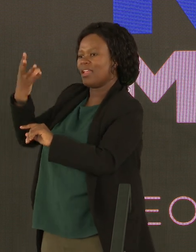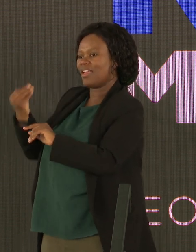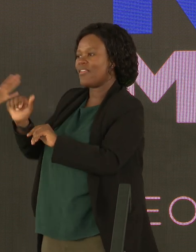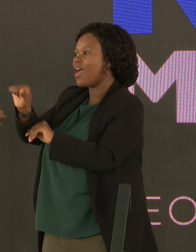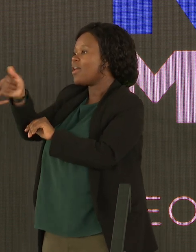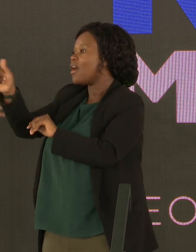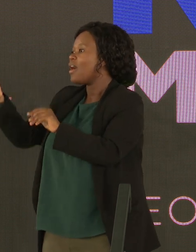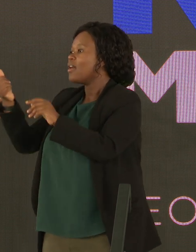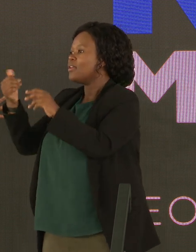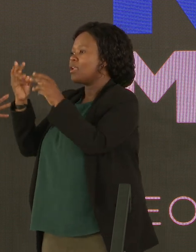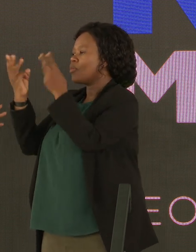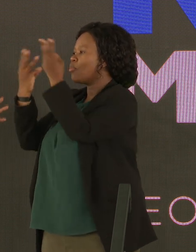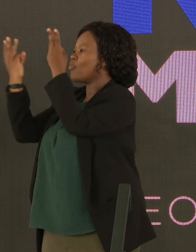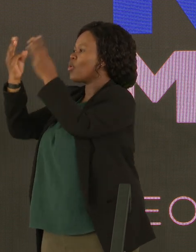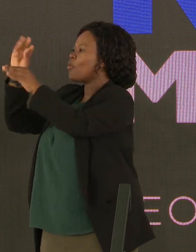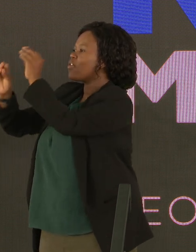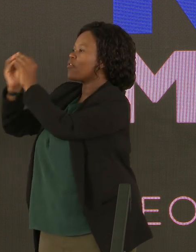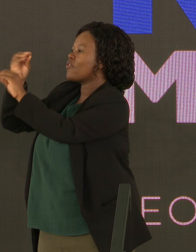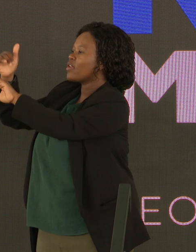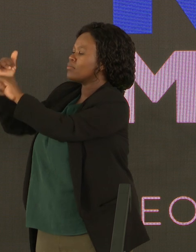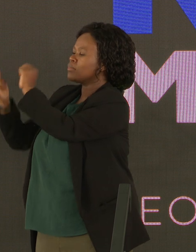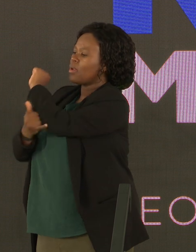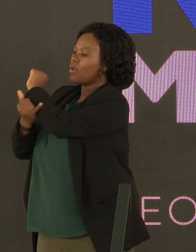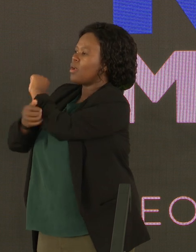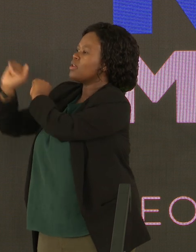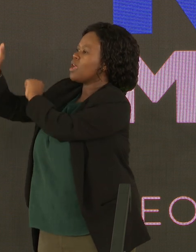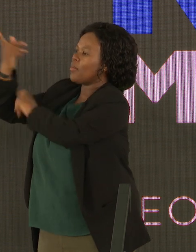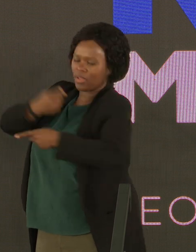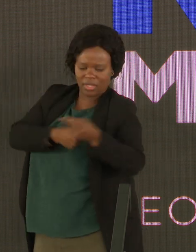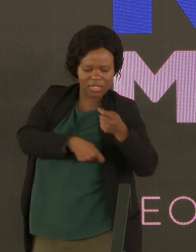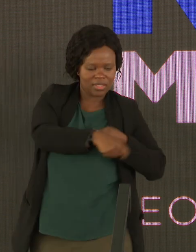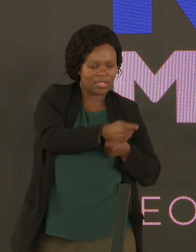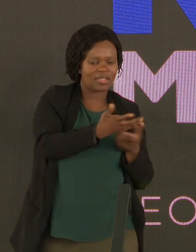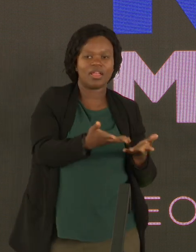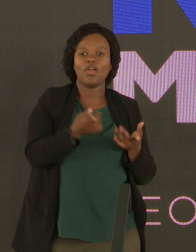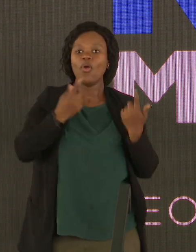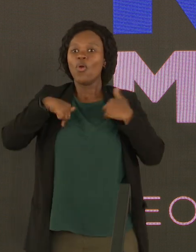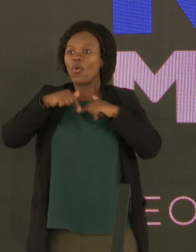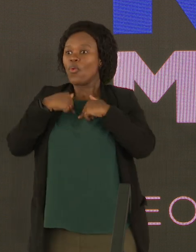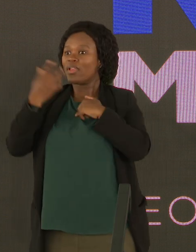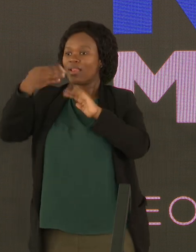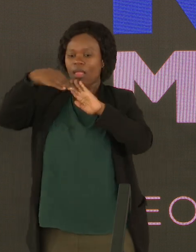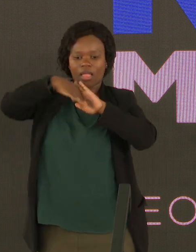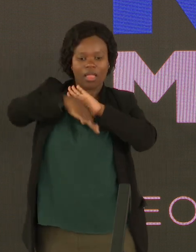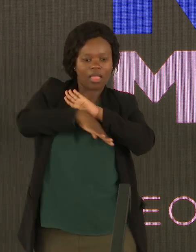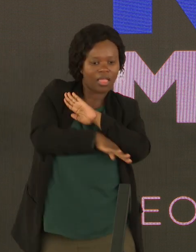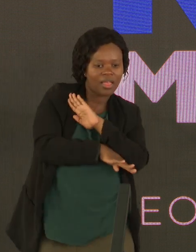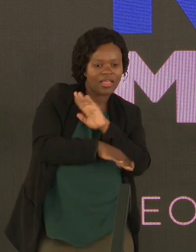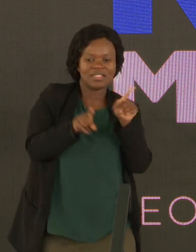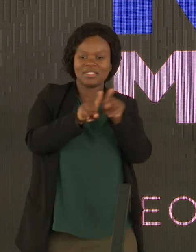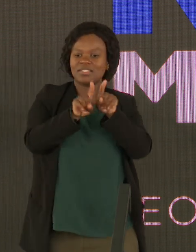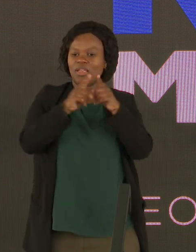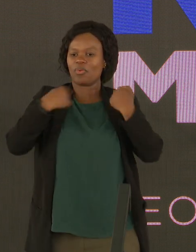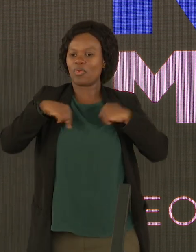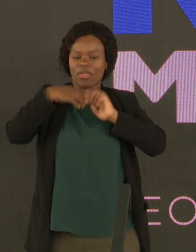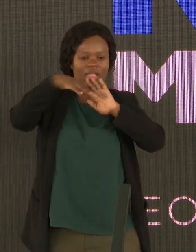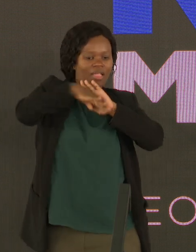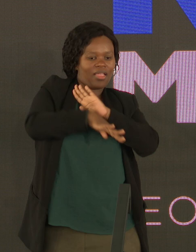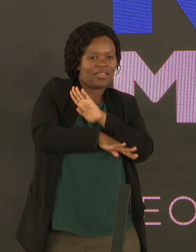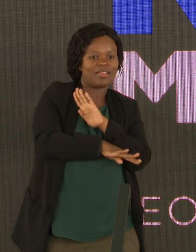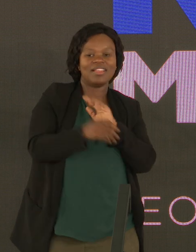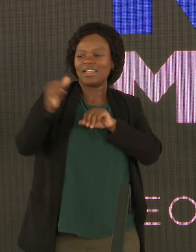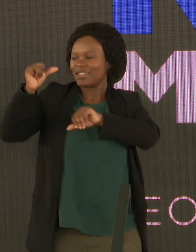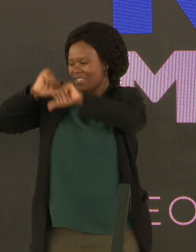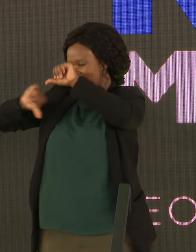terms of prices, not us. So when the commodity prices are down, we are down as well, and we don't want to be subjected to that, right? And so